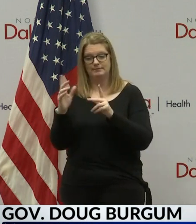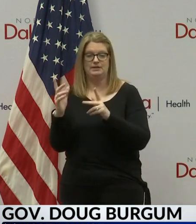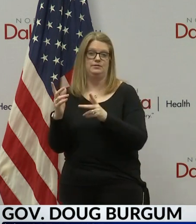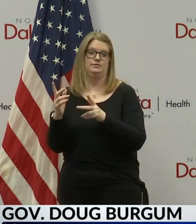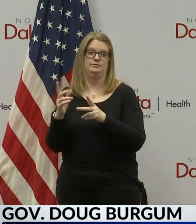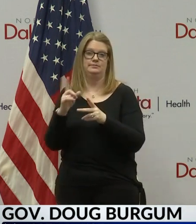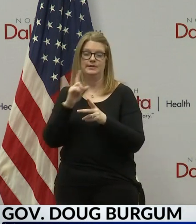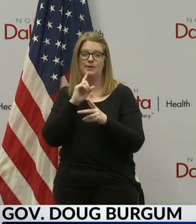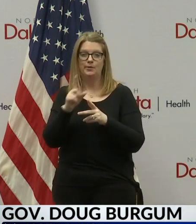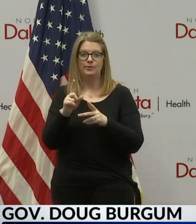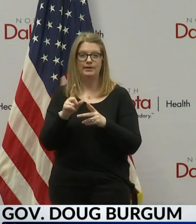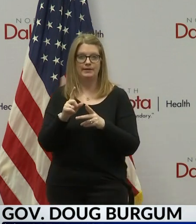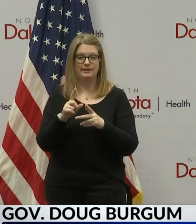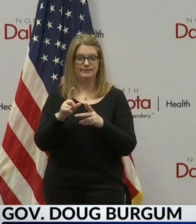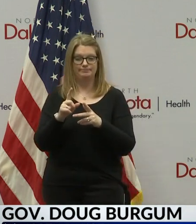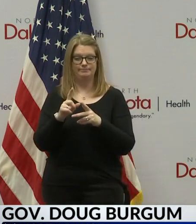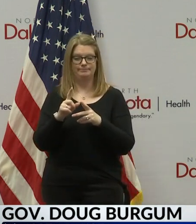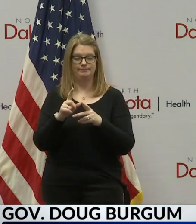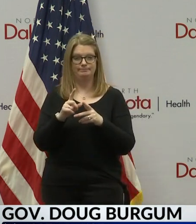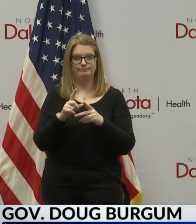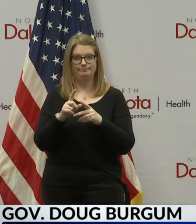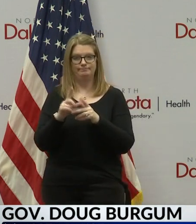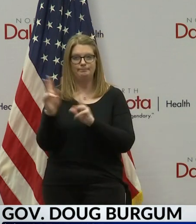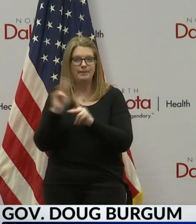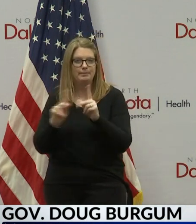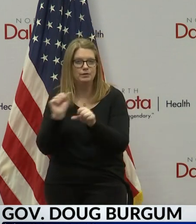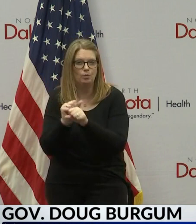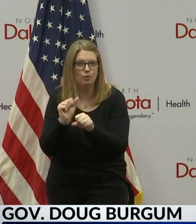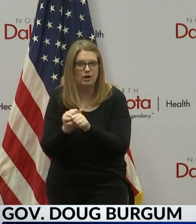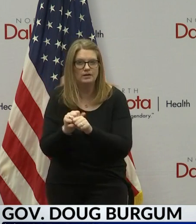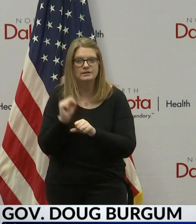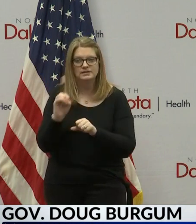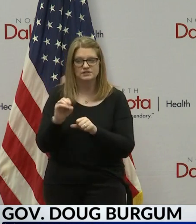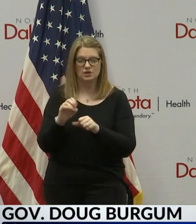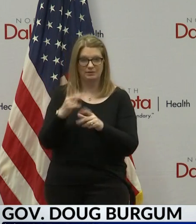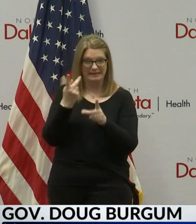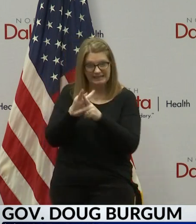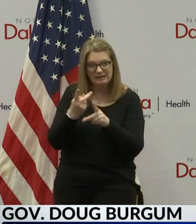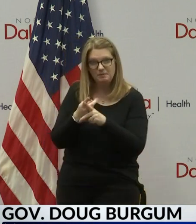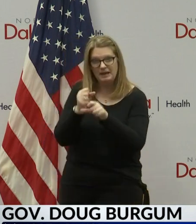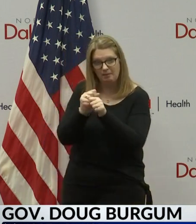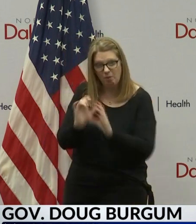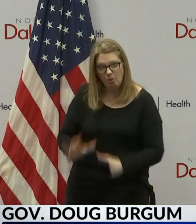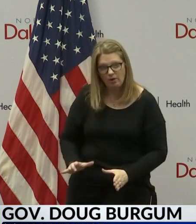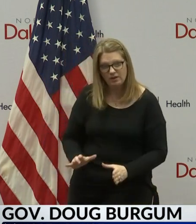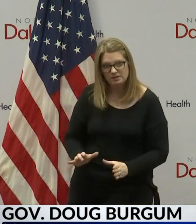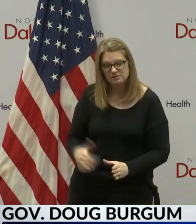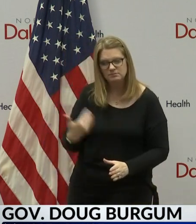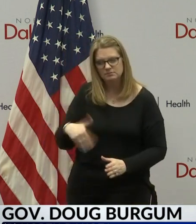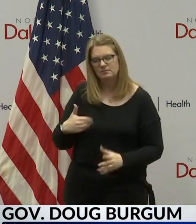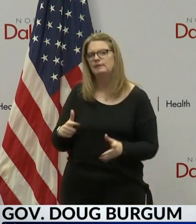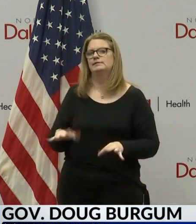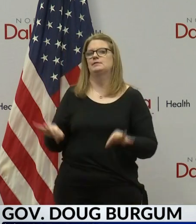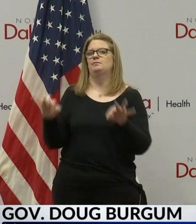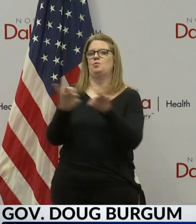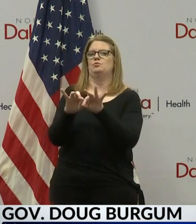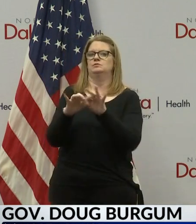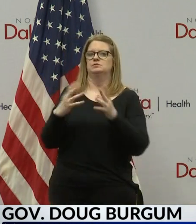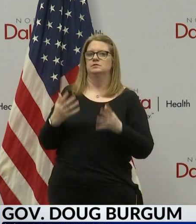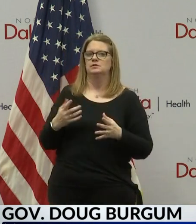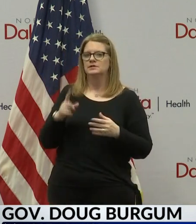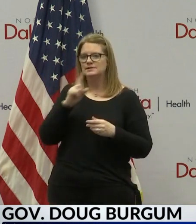is one of the important skills of any successful company, and that testing of your team members and workforce